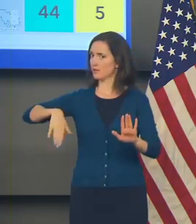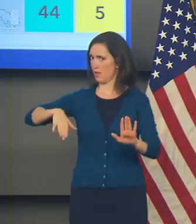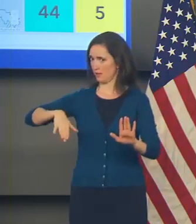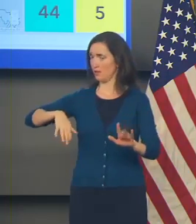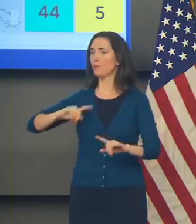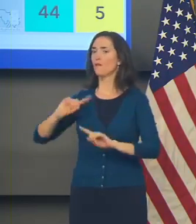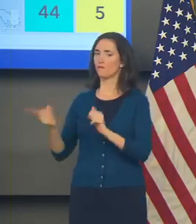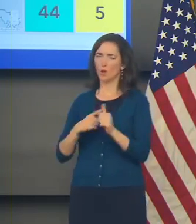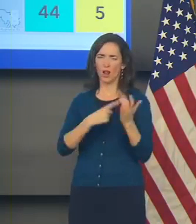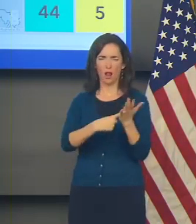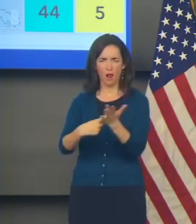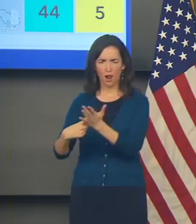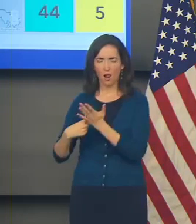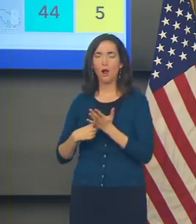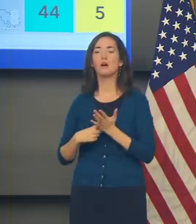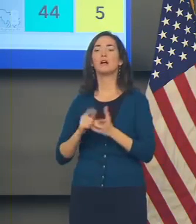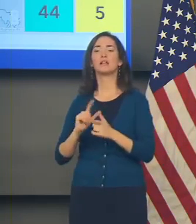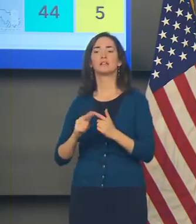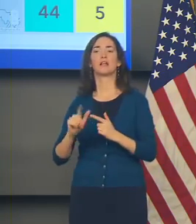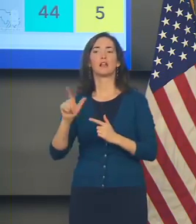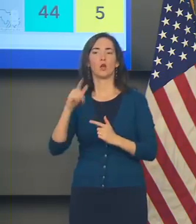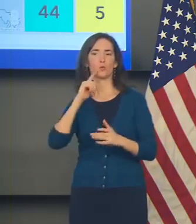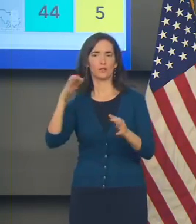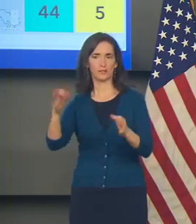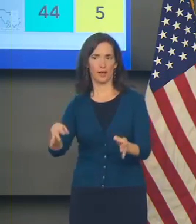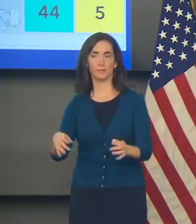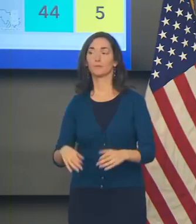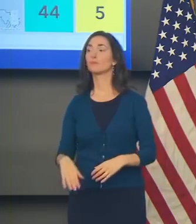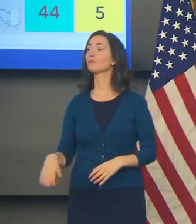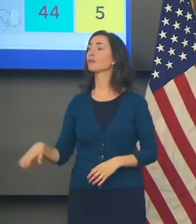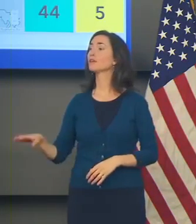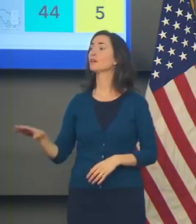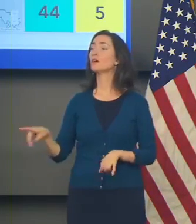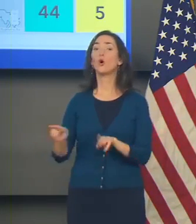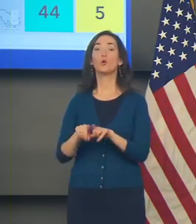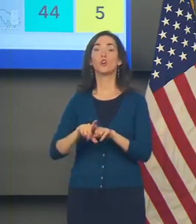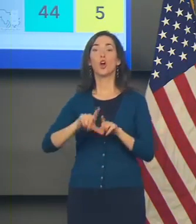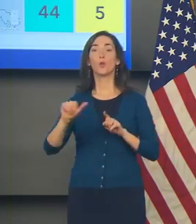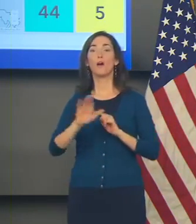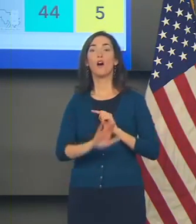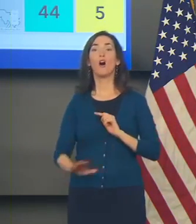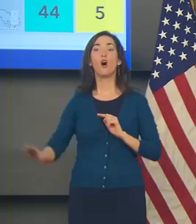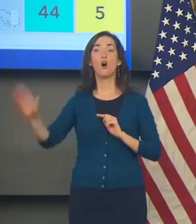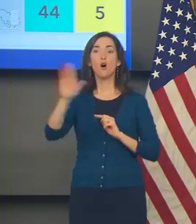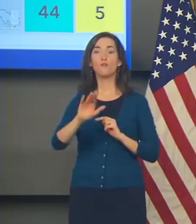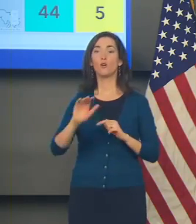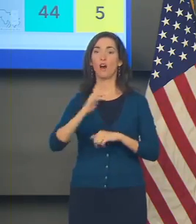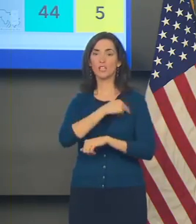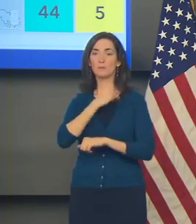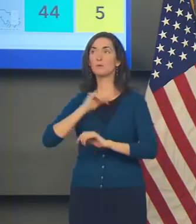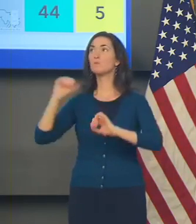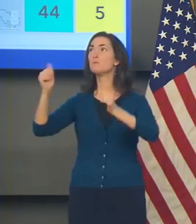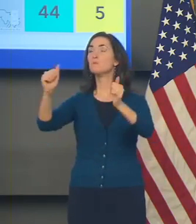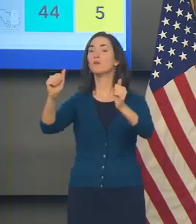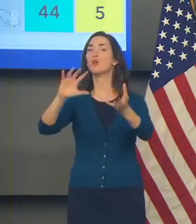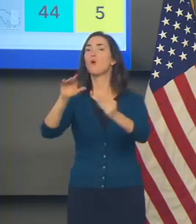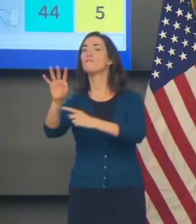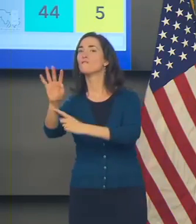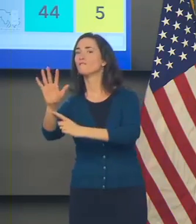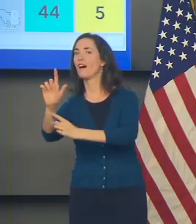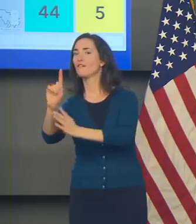You should also know that as of today, 45 hospitals in Louisiana requested additional assistance with staffing capacity.